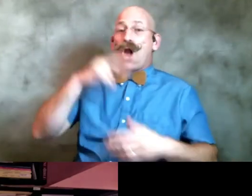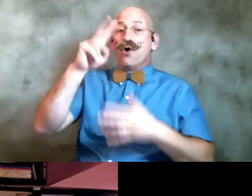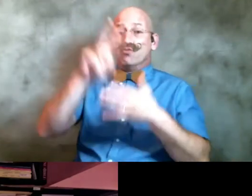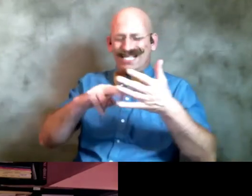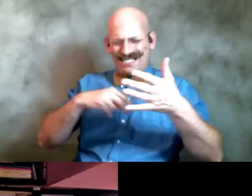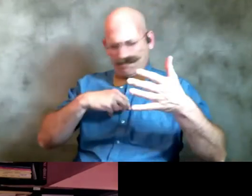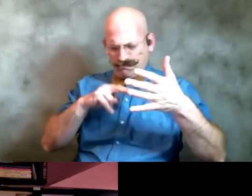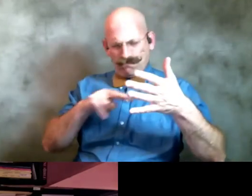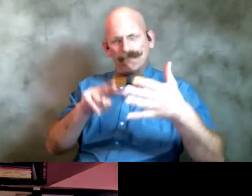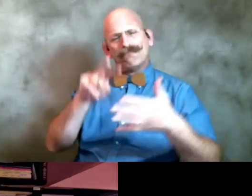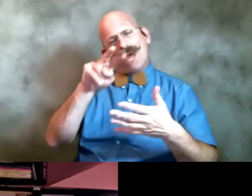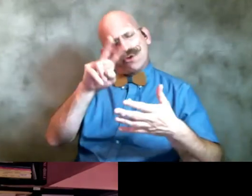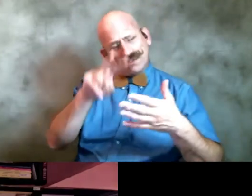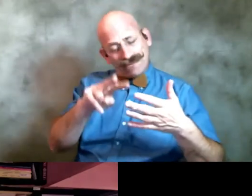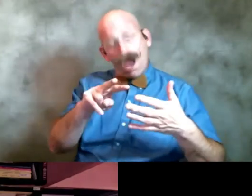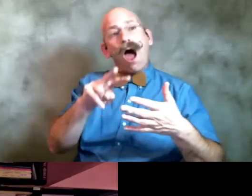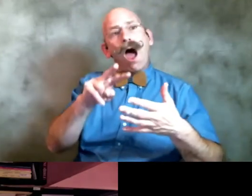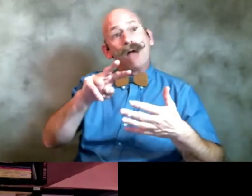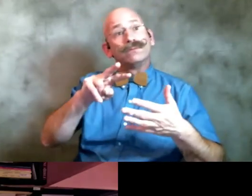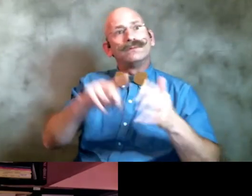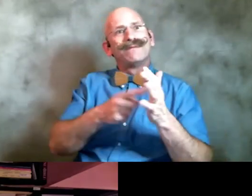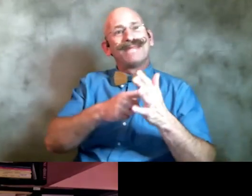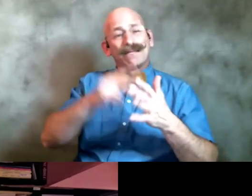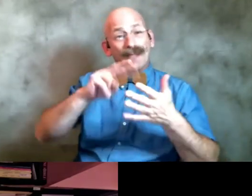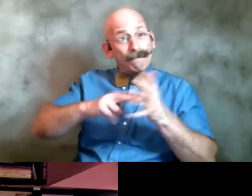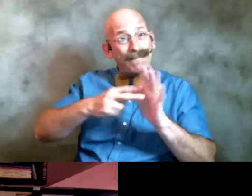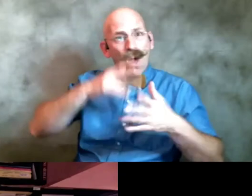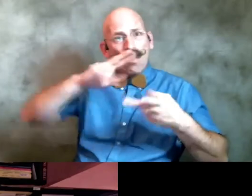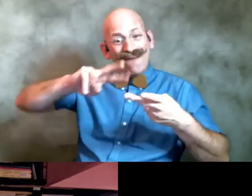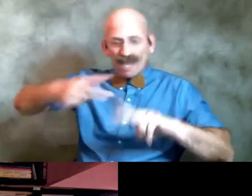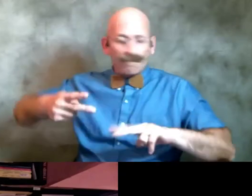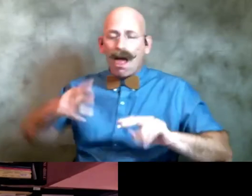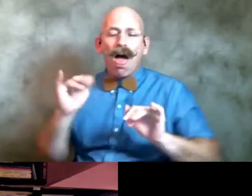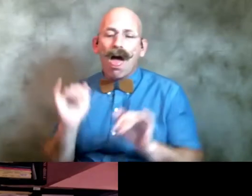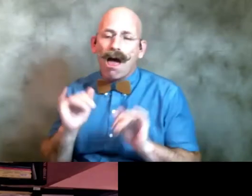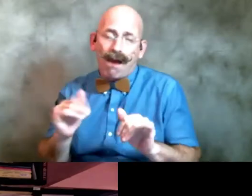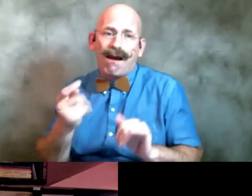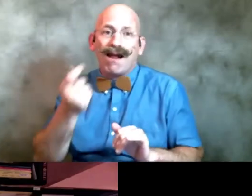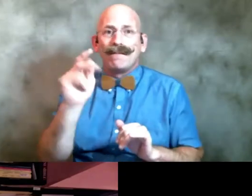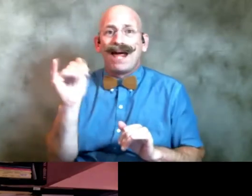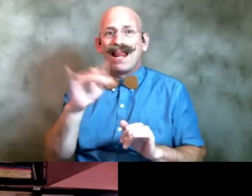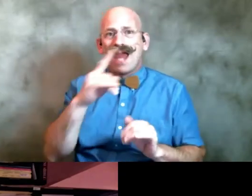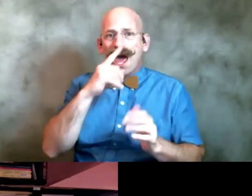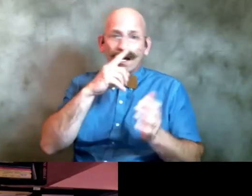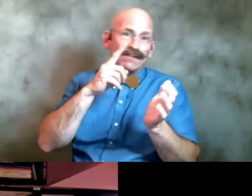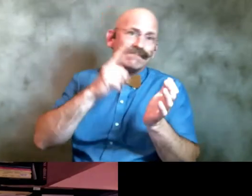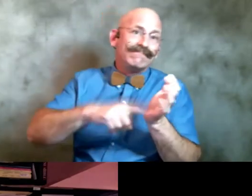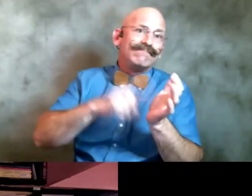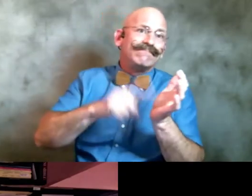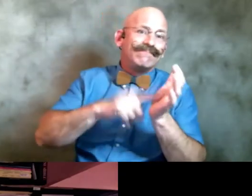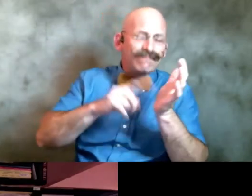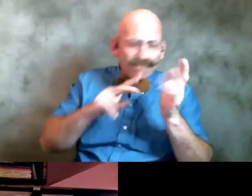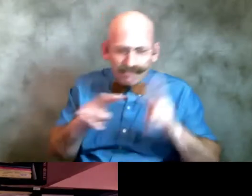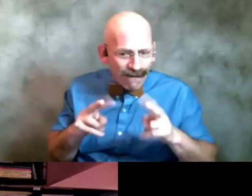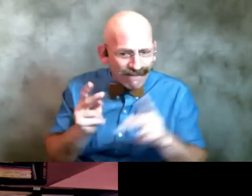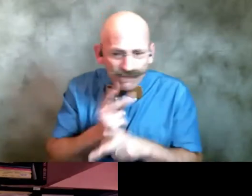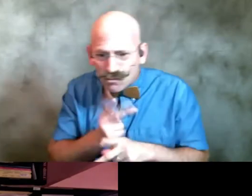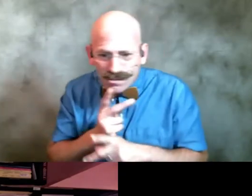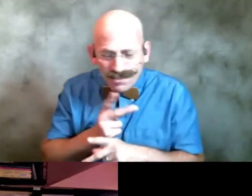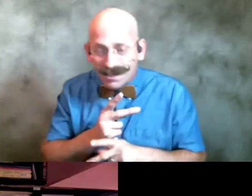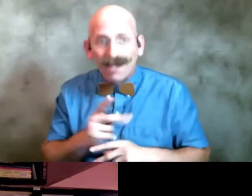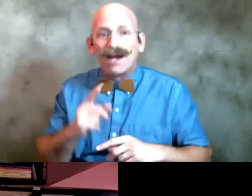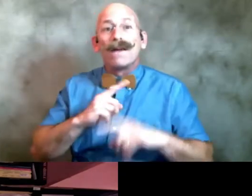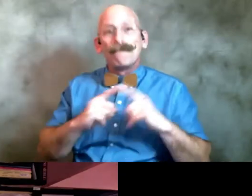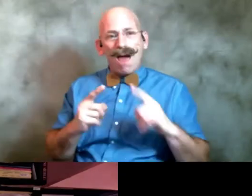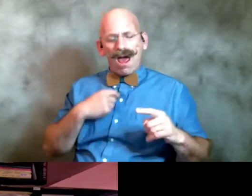sometimes and the meanings flip on you uh and it's almost like a bit of detective work as you're doing it but you feel that something